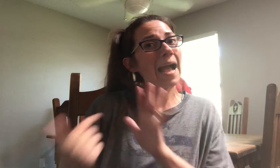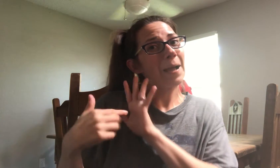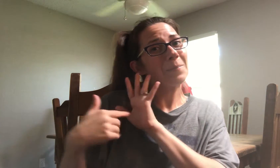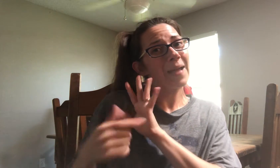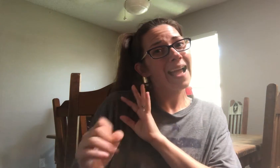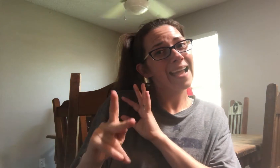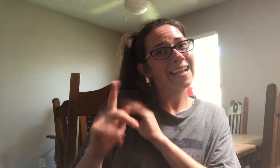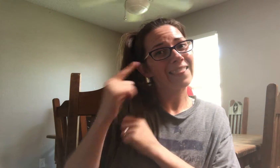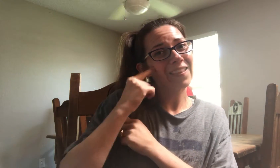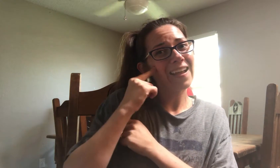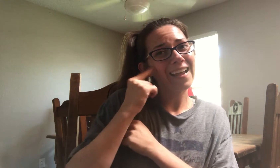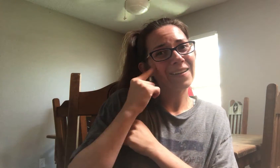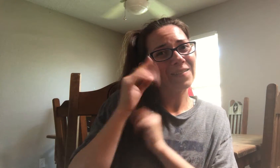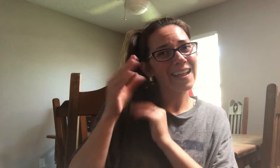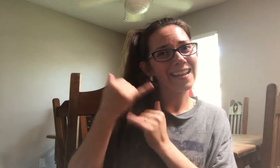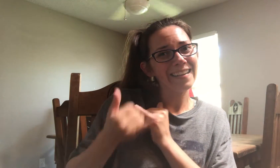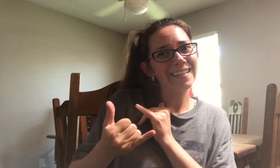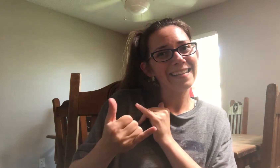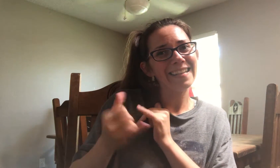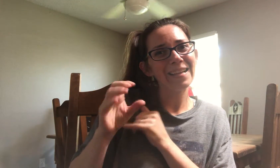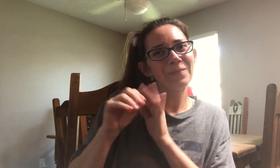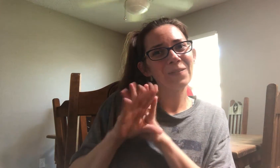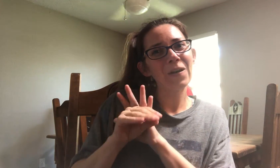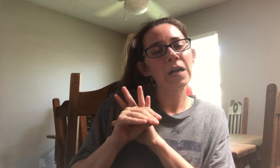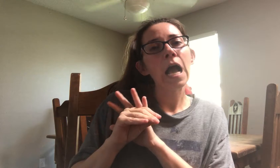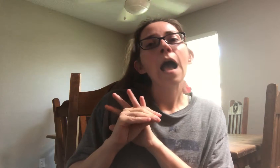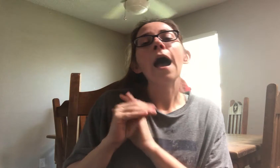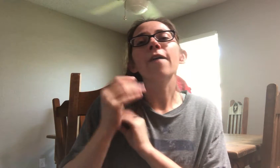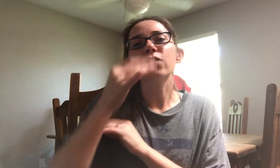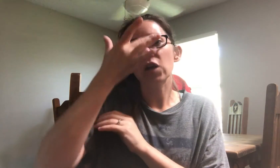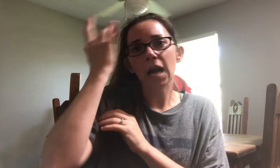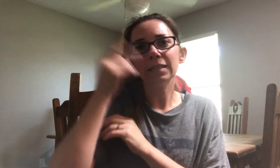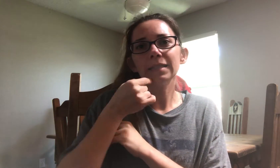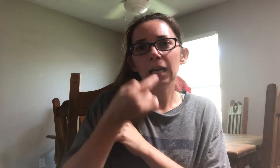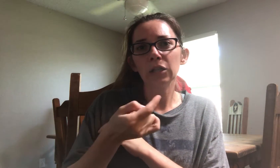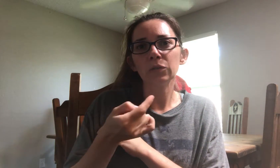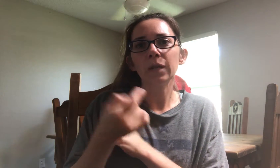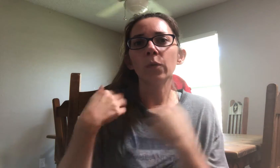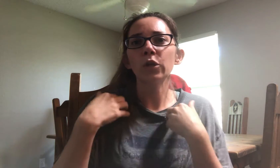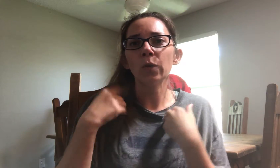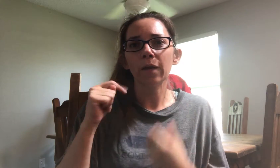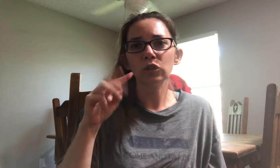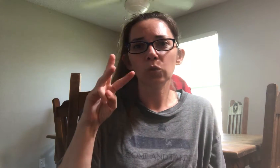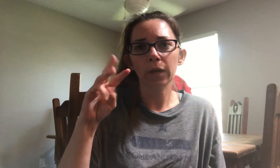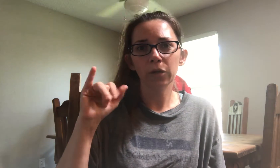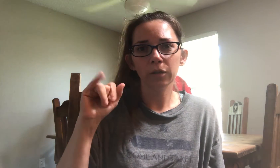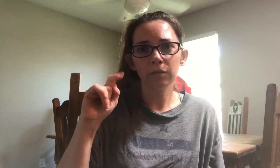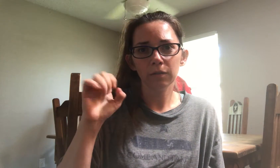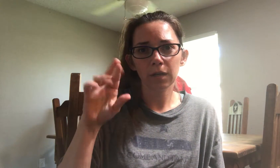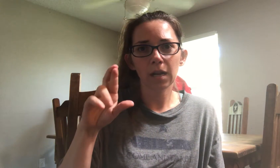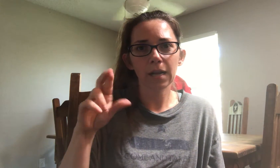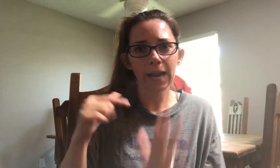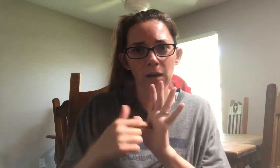I'm back. I thought, I know I ended the, vlog. I forgot to tell you that we do have a Twitter account.